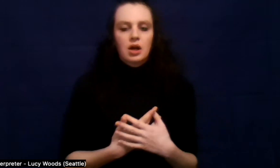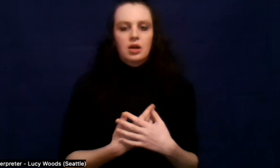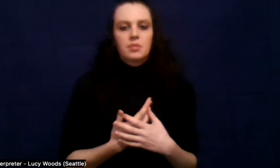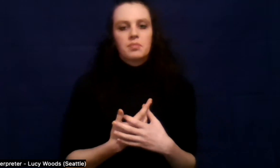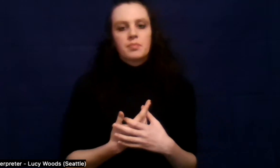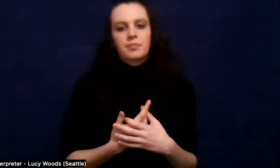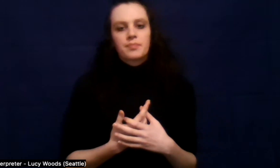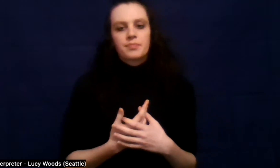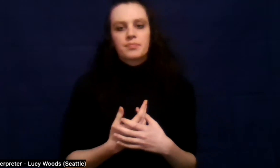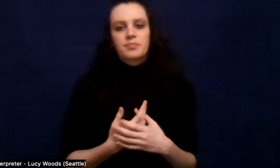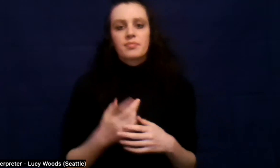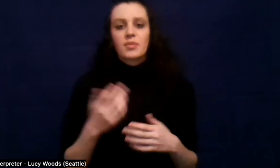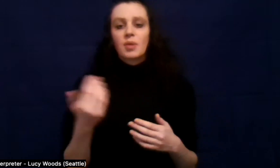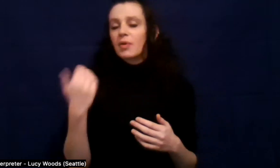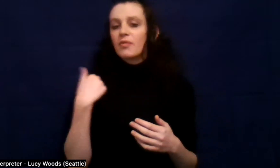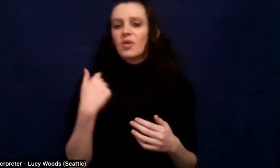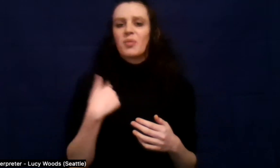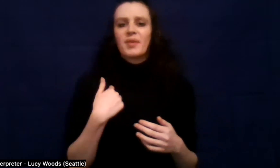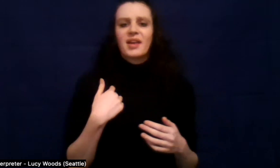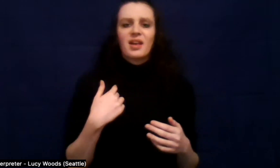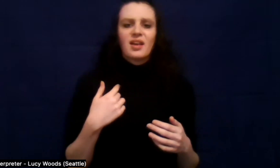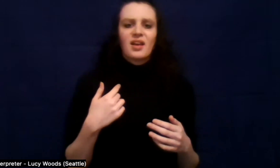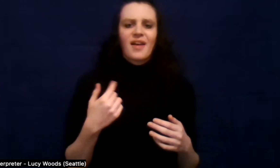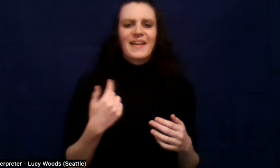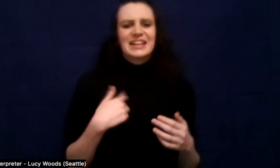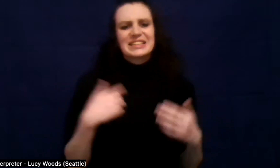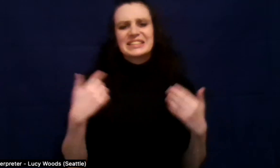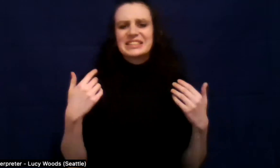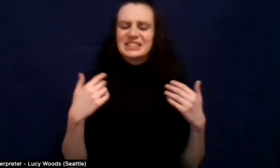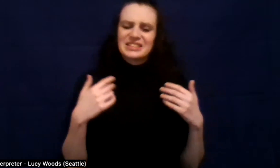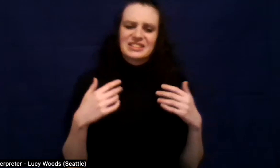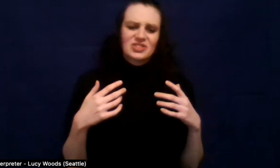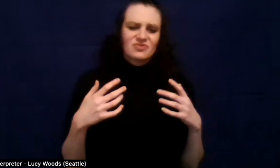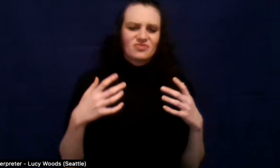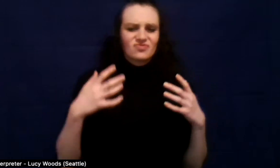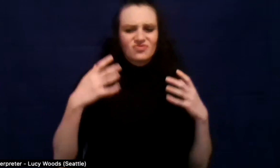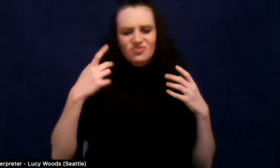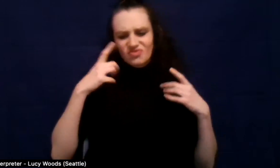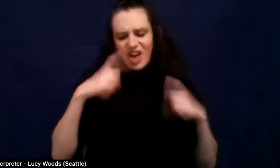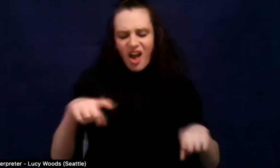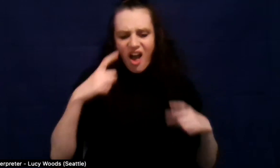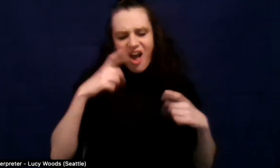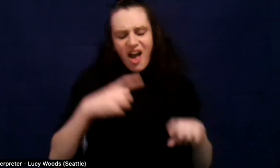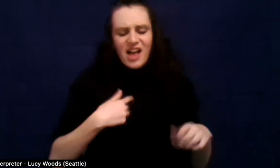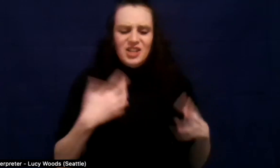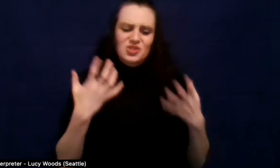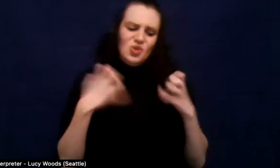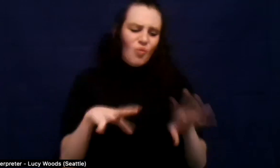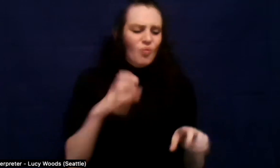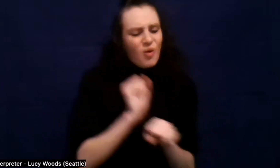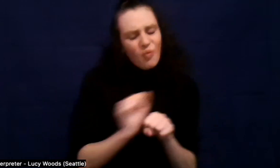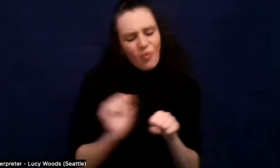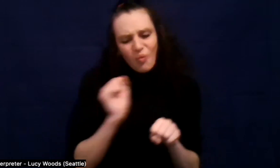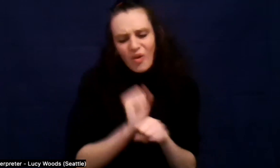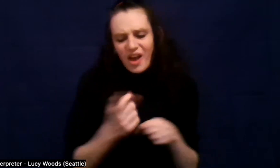I was kicking and screaming, you know, even whenever I didn't want to do the work, I didn't want to accept help. I